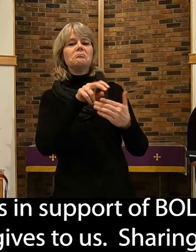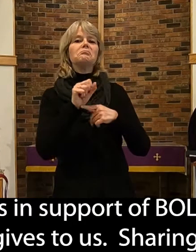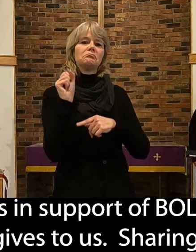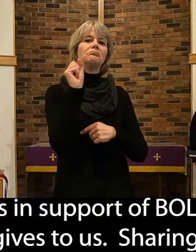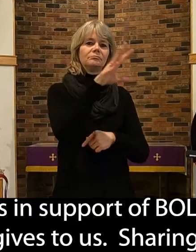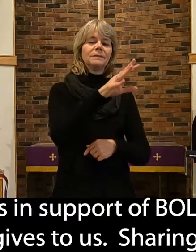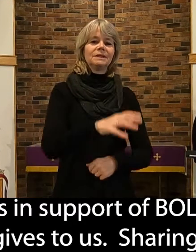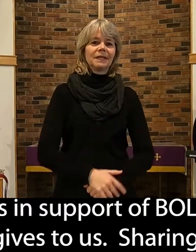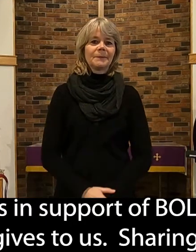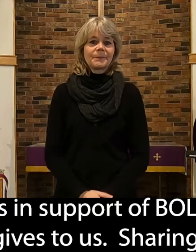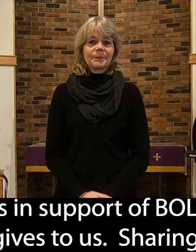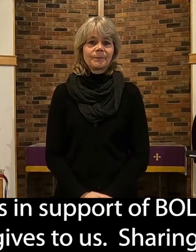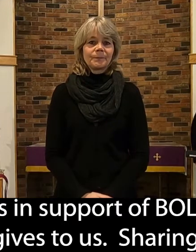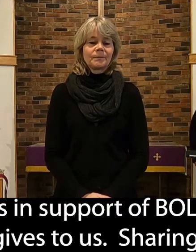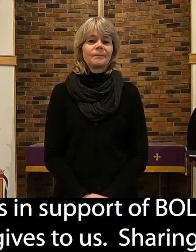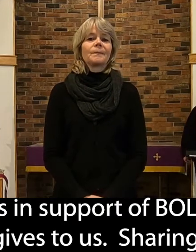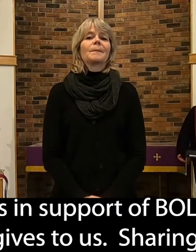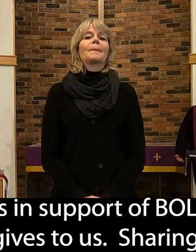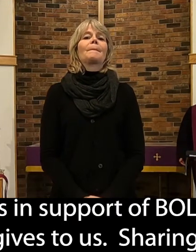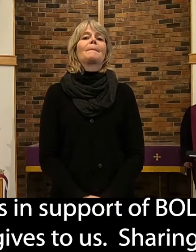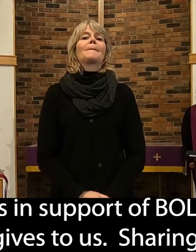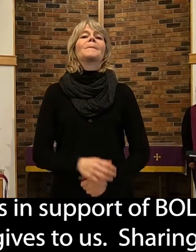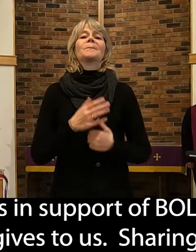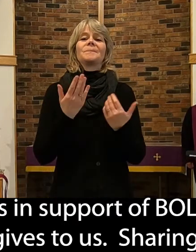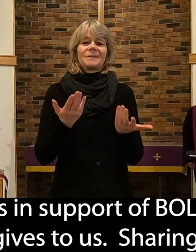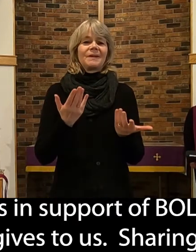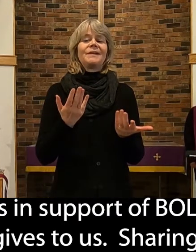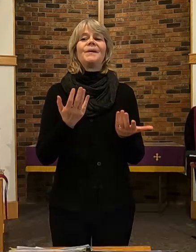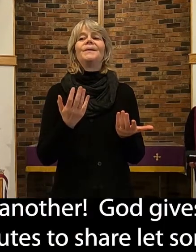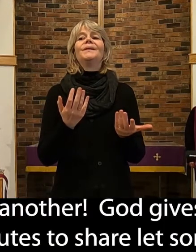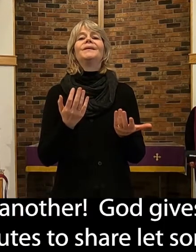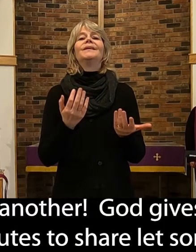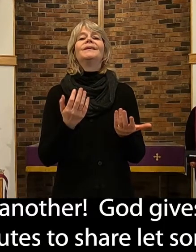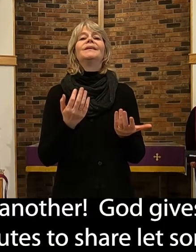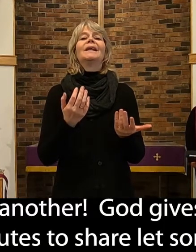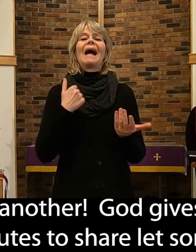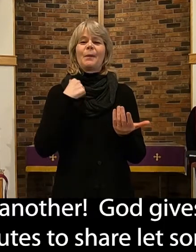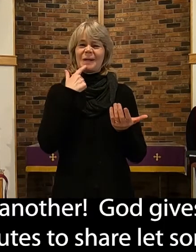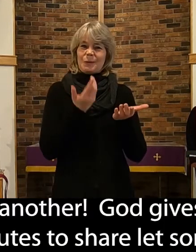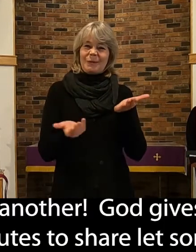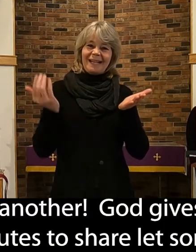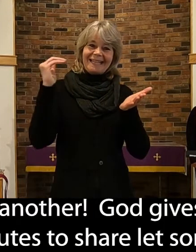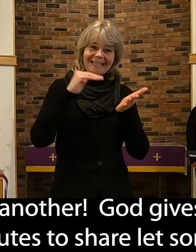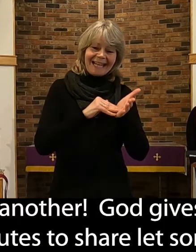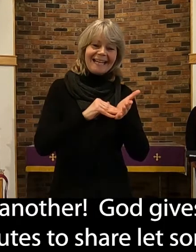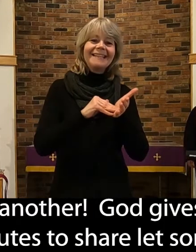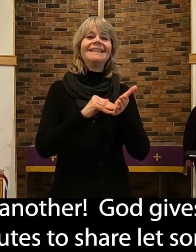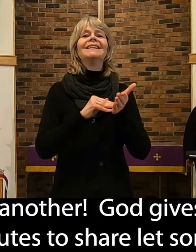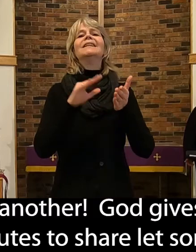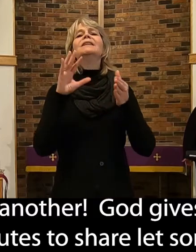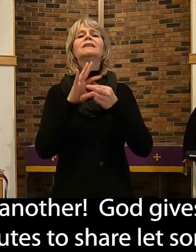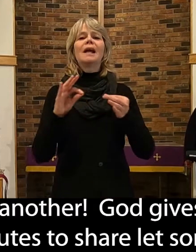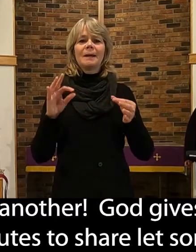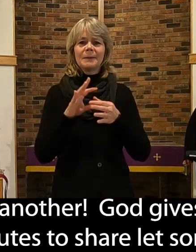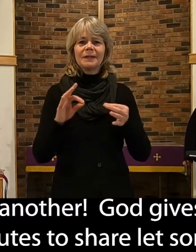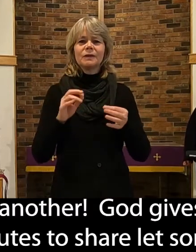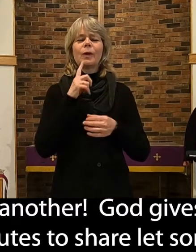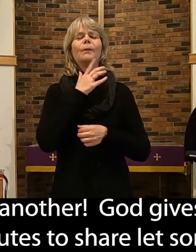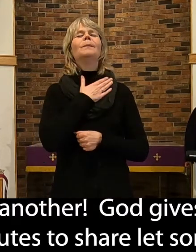And again, I've been saying this all along, but I want to repeat it to say, please reach out to